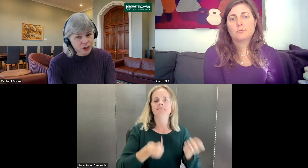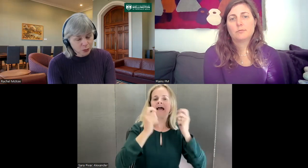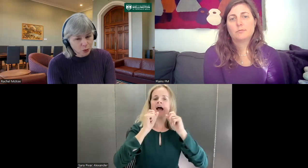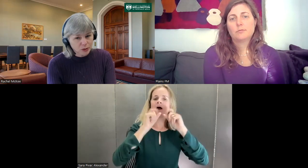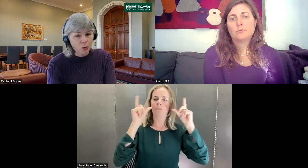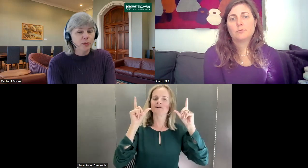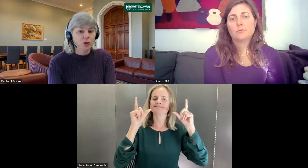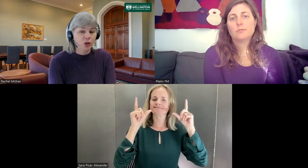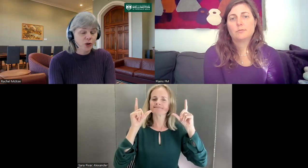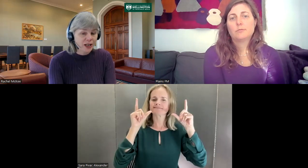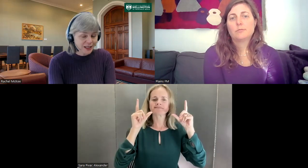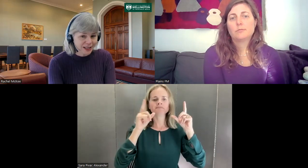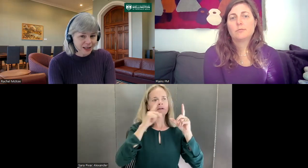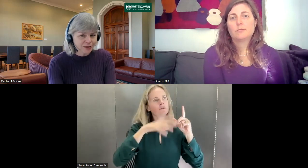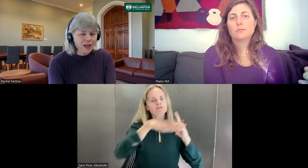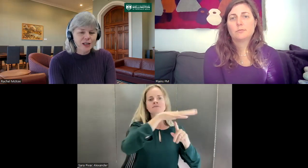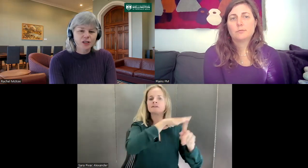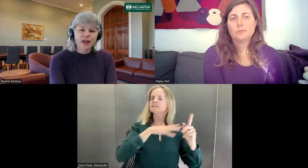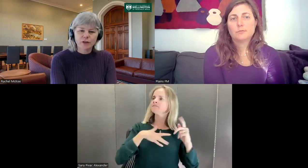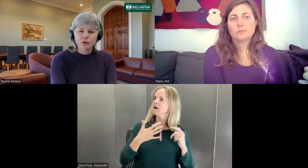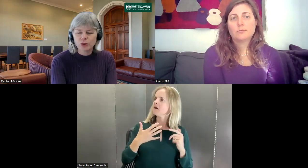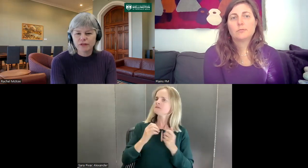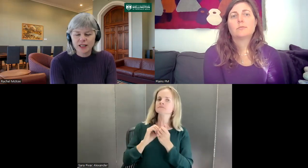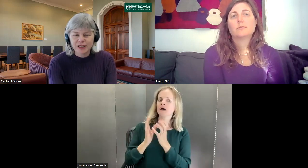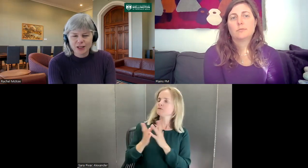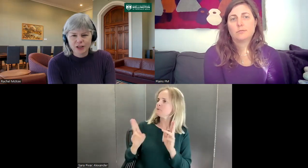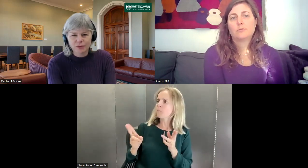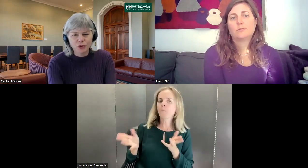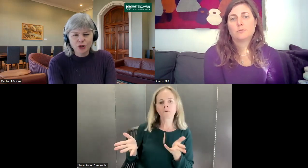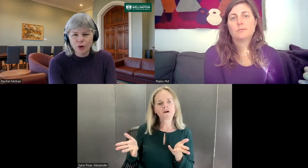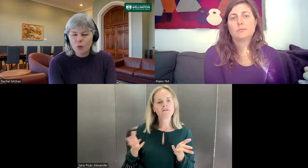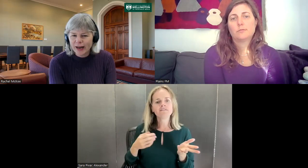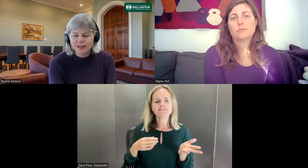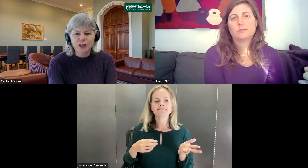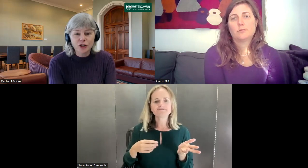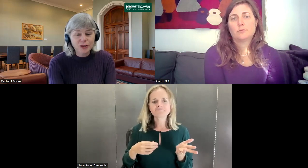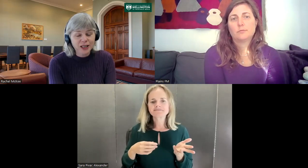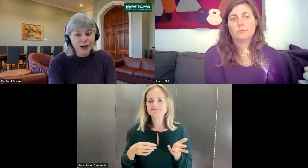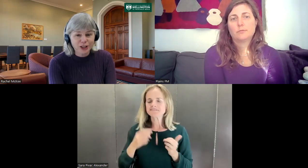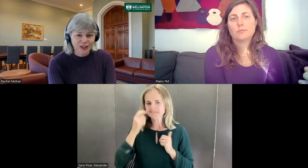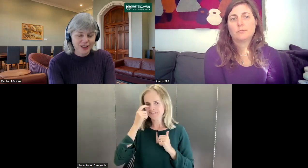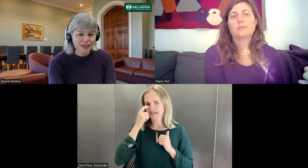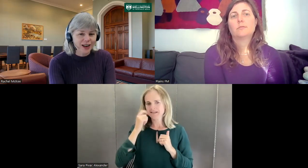supports more people to learn NZSL. So that, of course, feeds into, you know, awareness and use of the language in society.